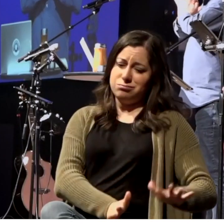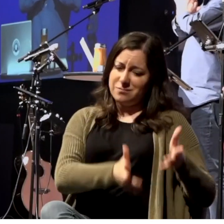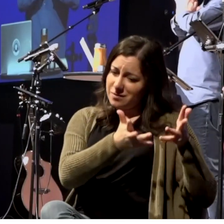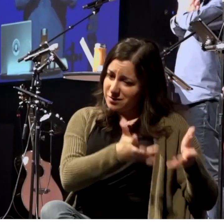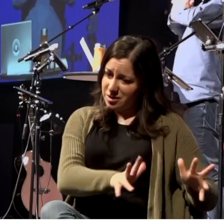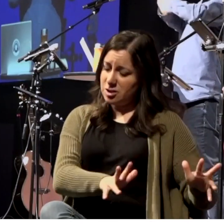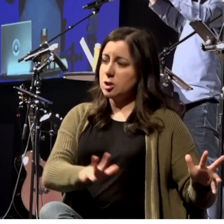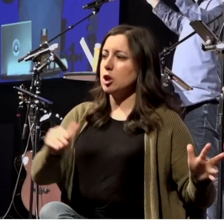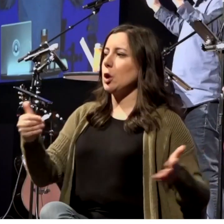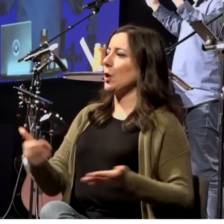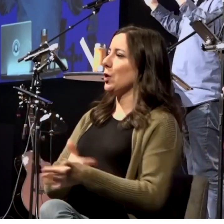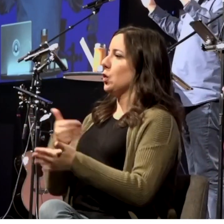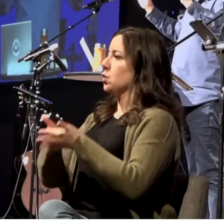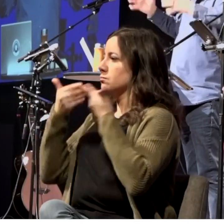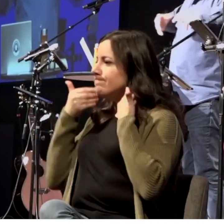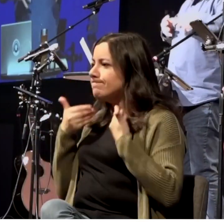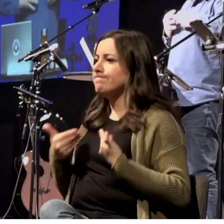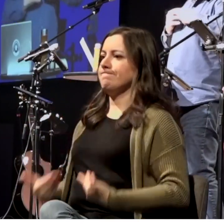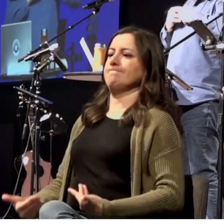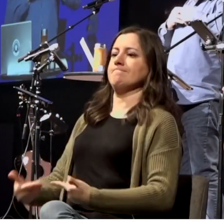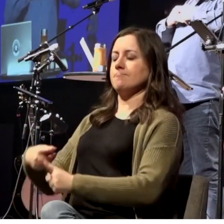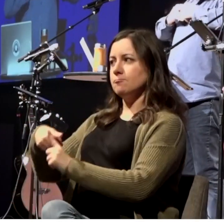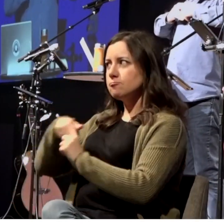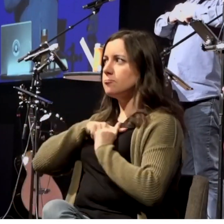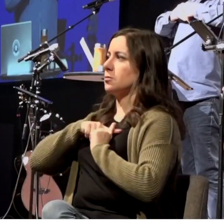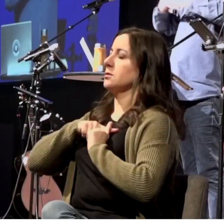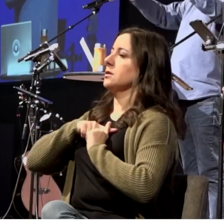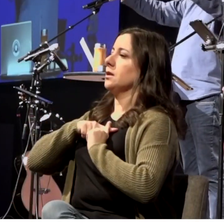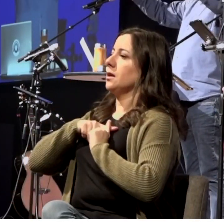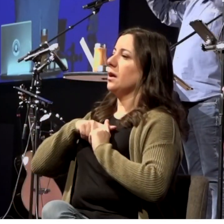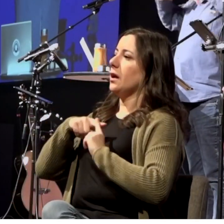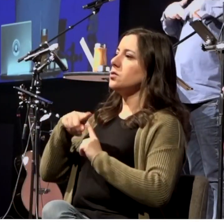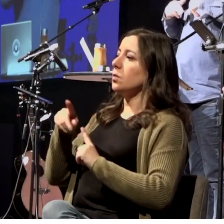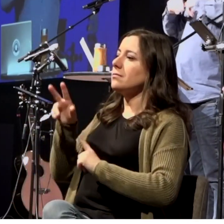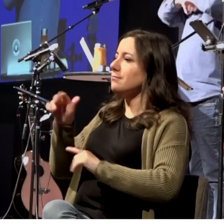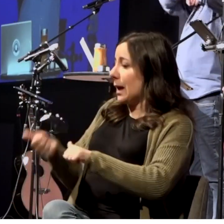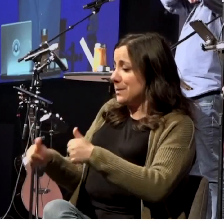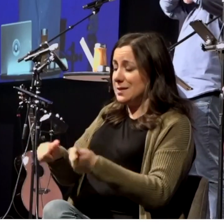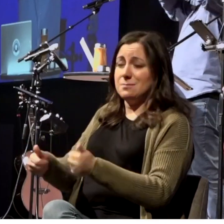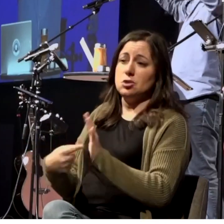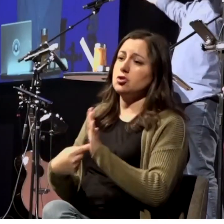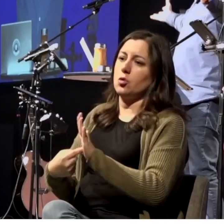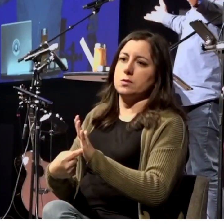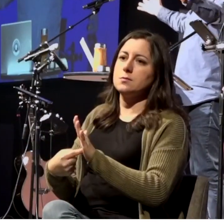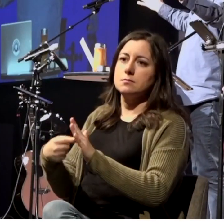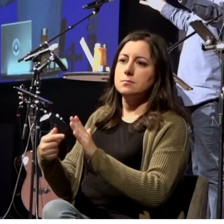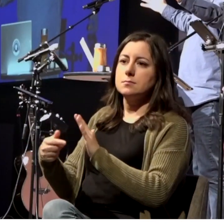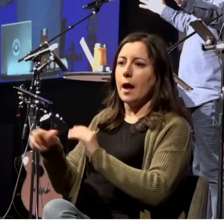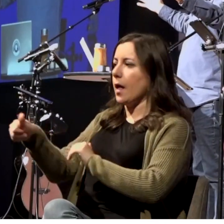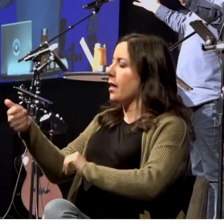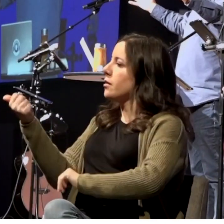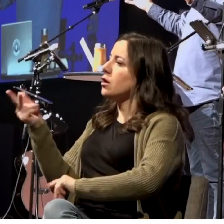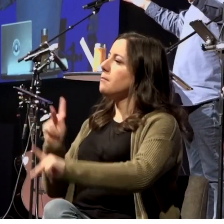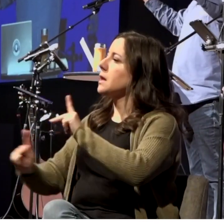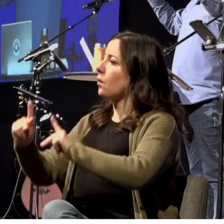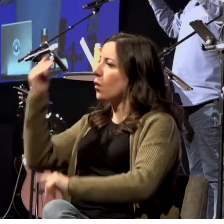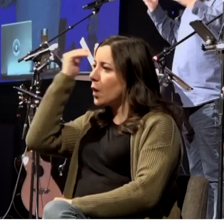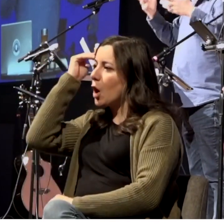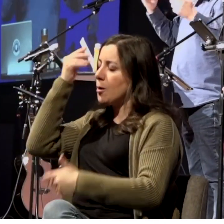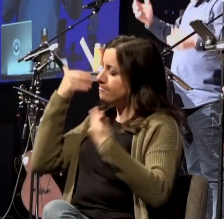This is what baptism is and it's an outward sign of an inward change it's a public declaration to tell everybody I am a